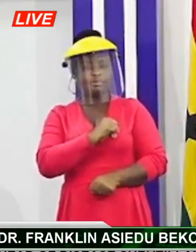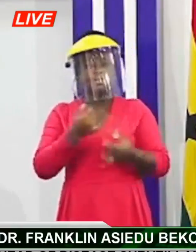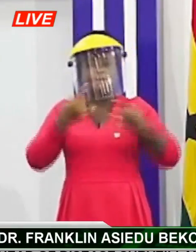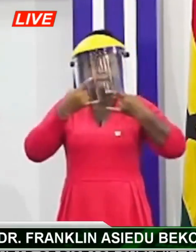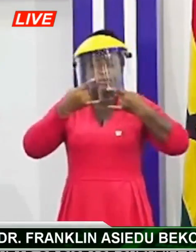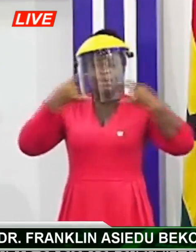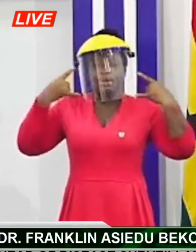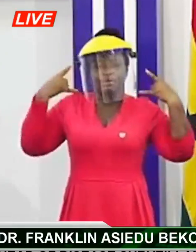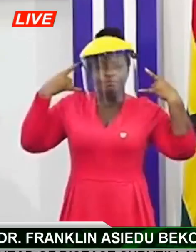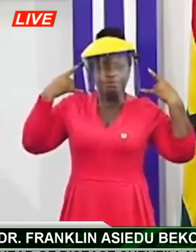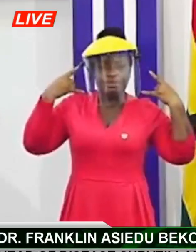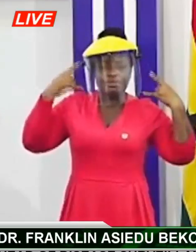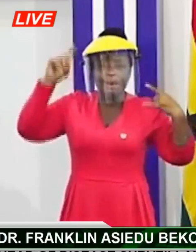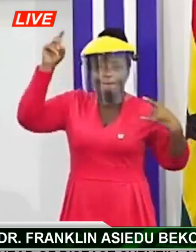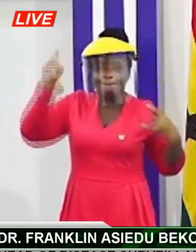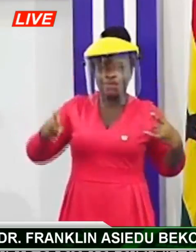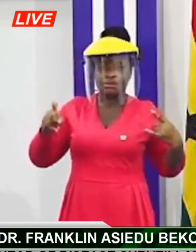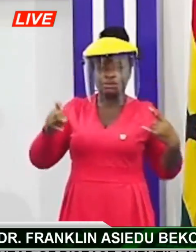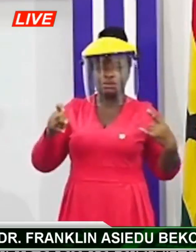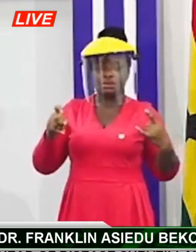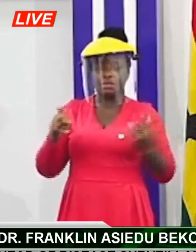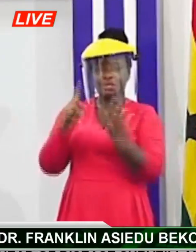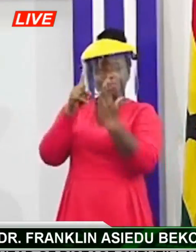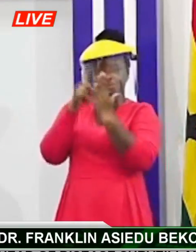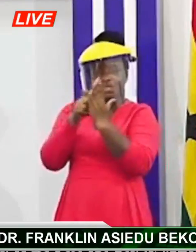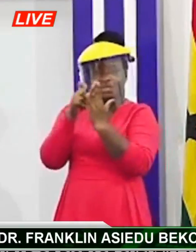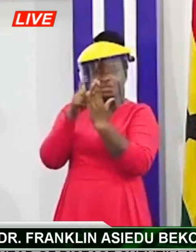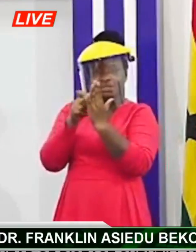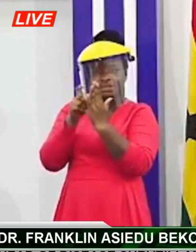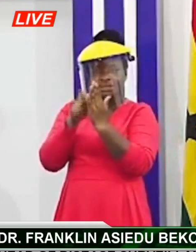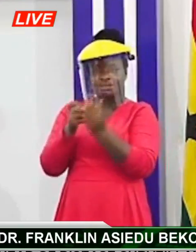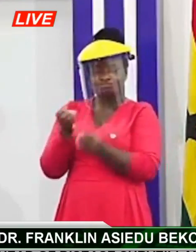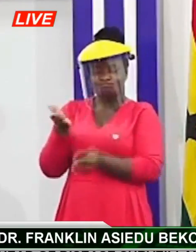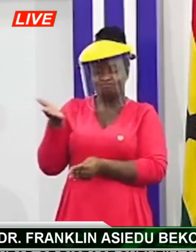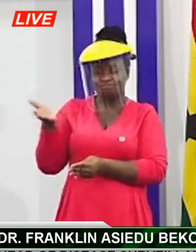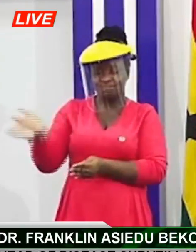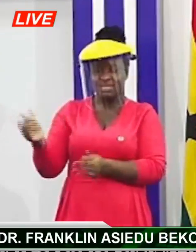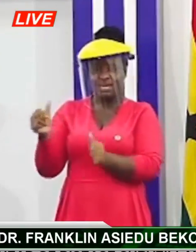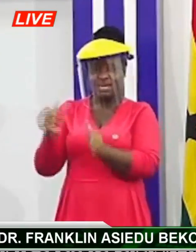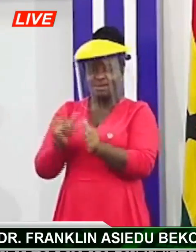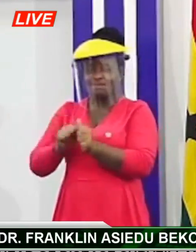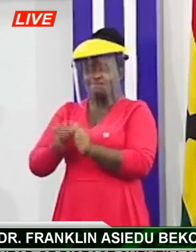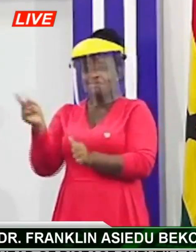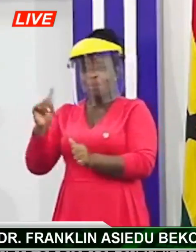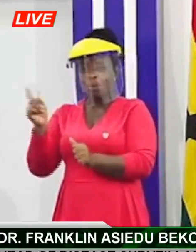the face mask then hands hand sanitizers in place at all vantage points